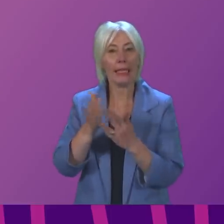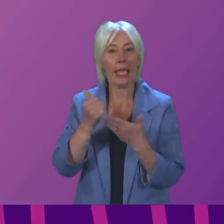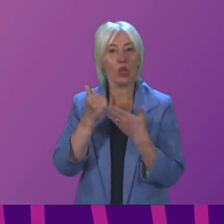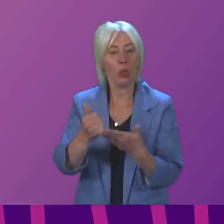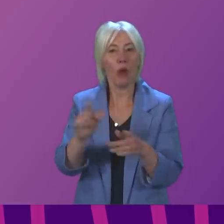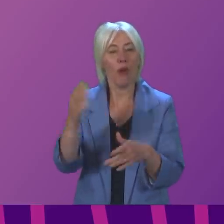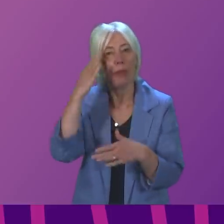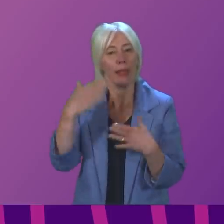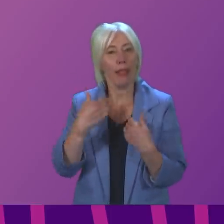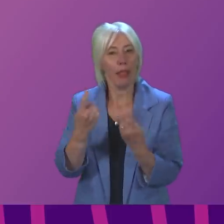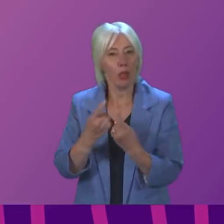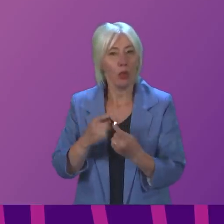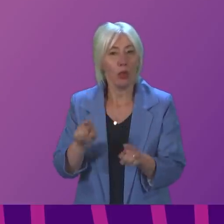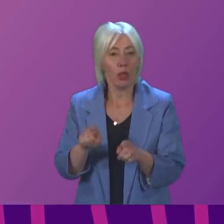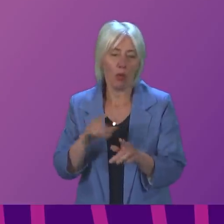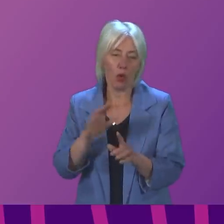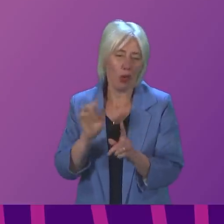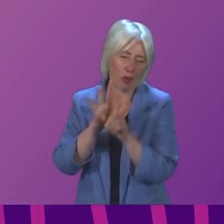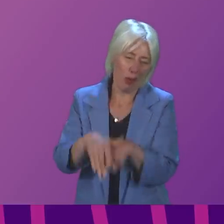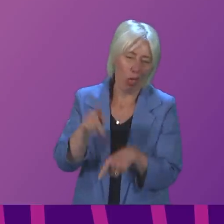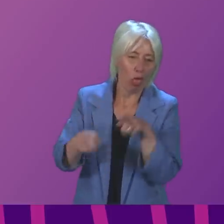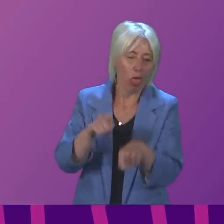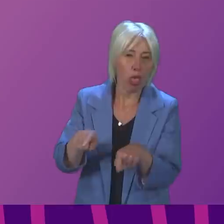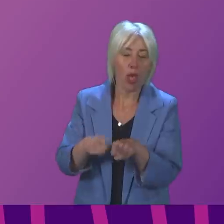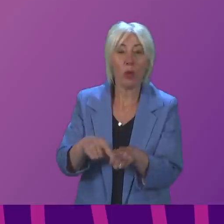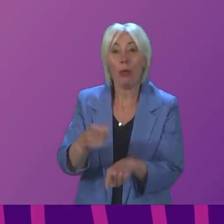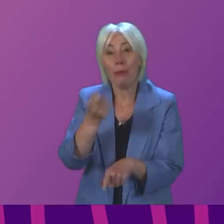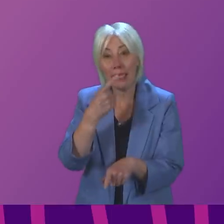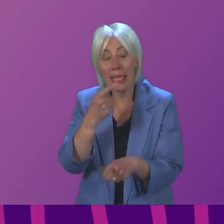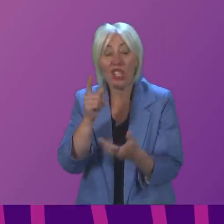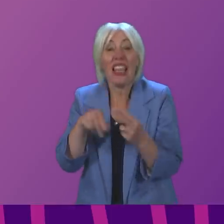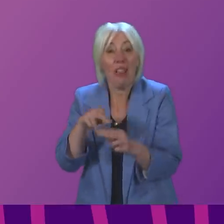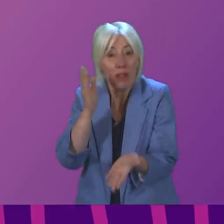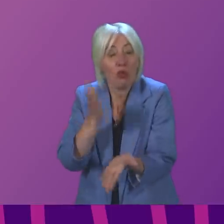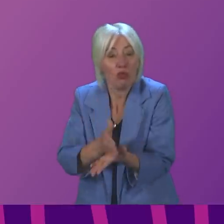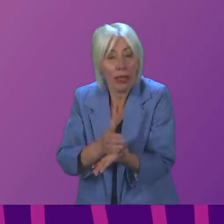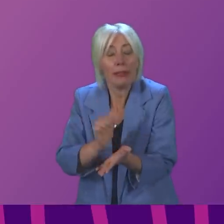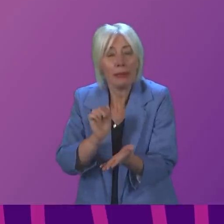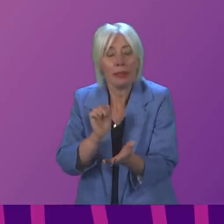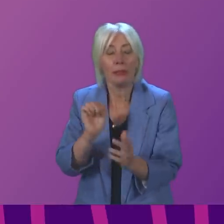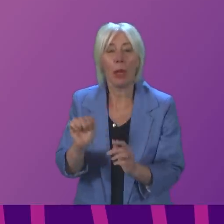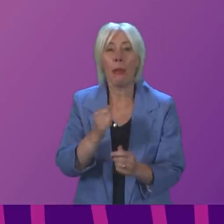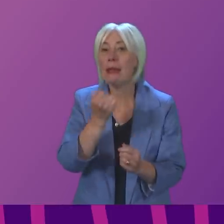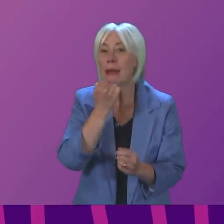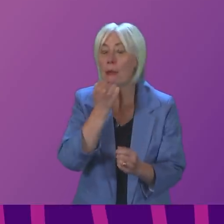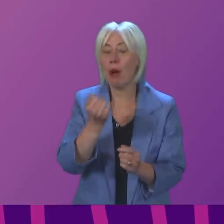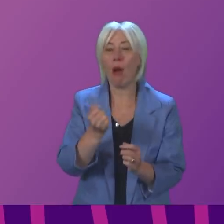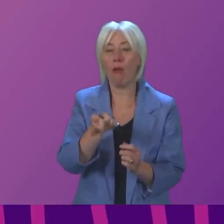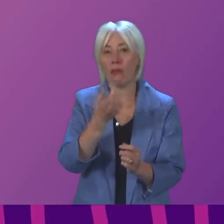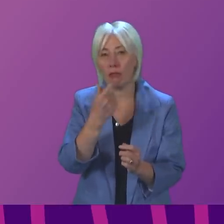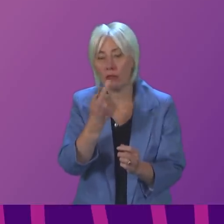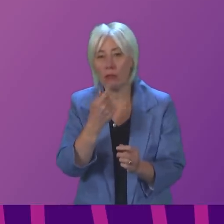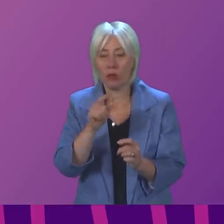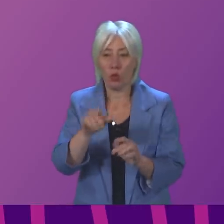including medication where this is clinically considered the most appropriate intervention. The numbers of children and young people being prescribed anti